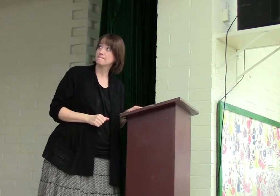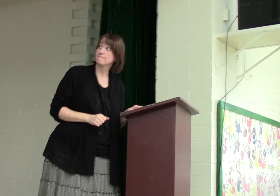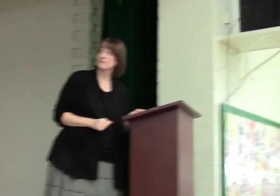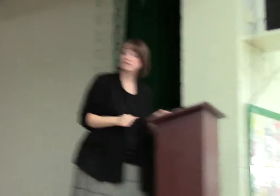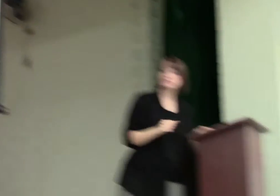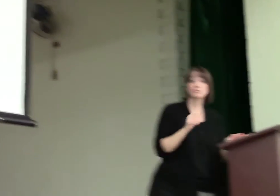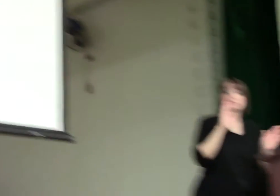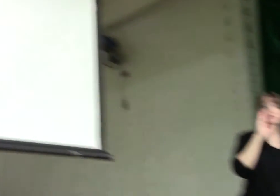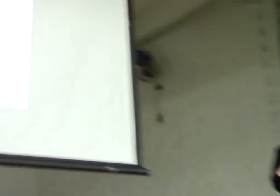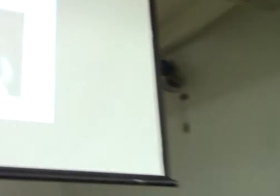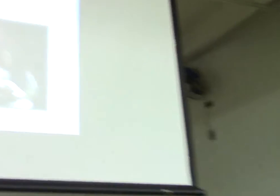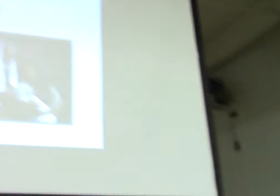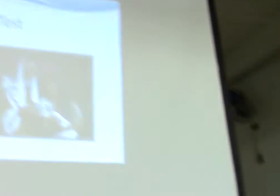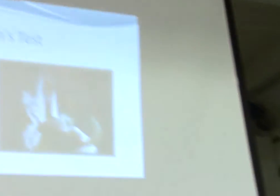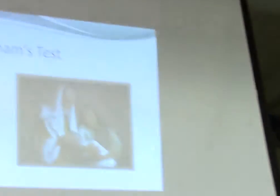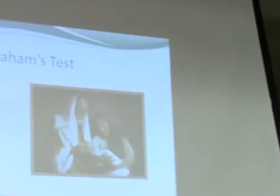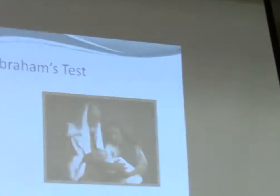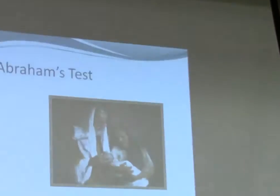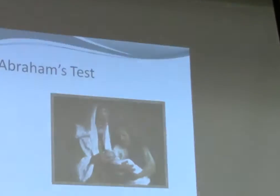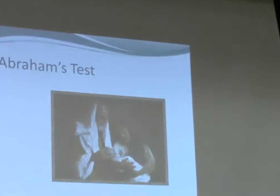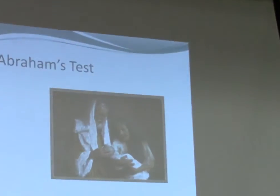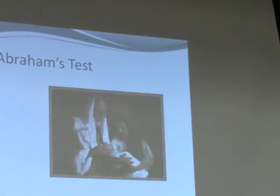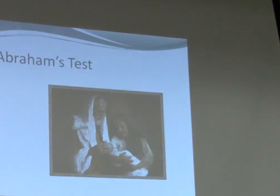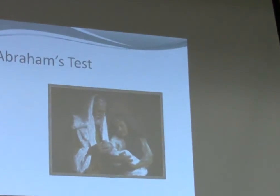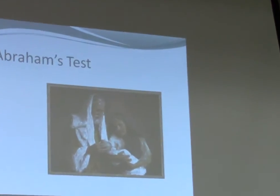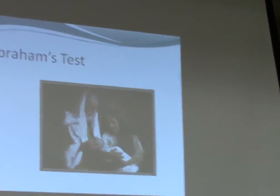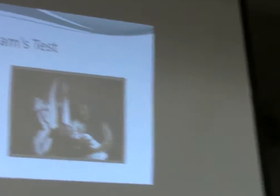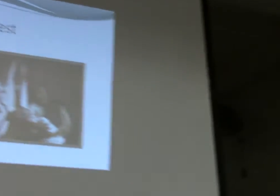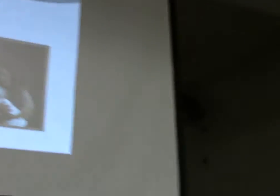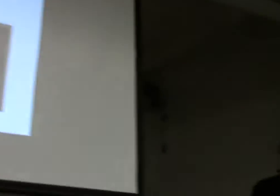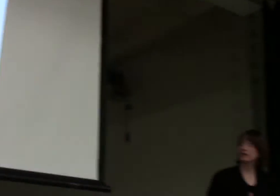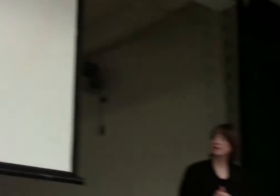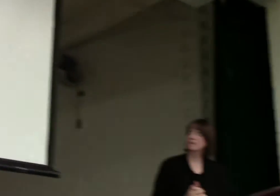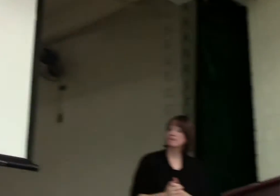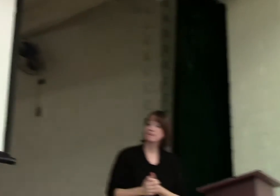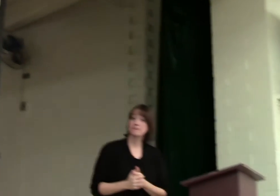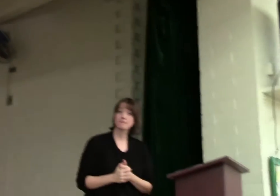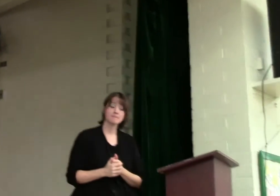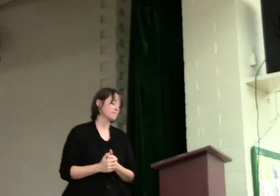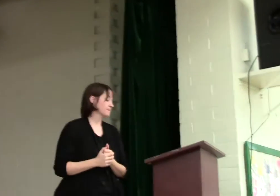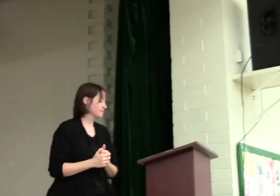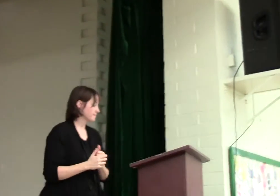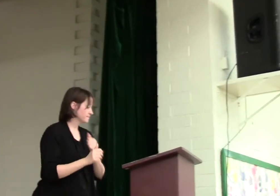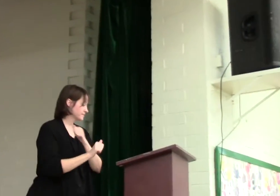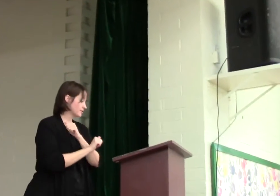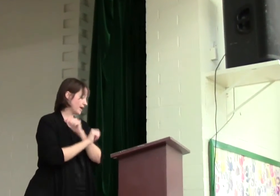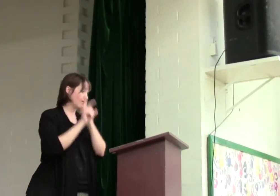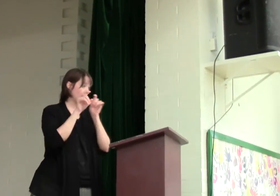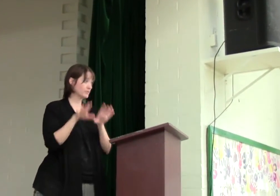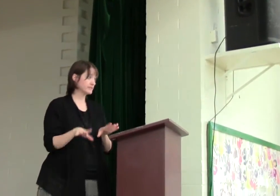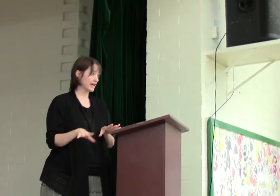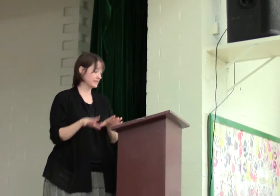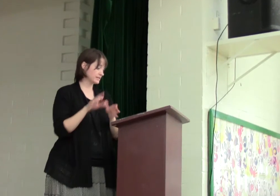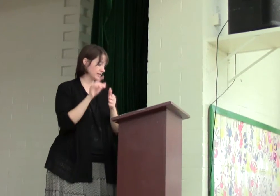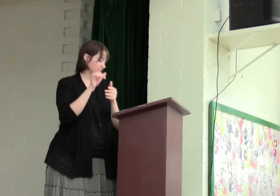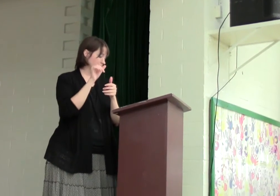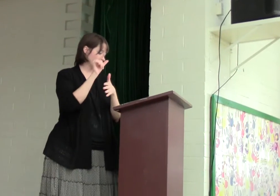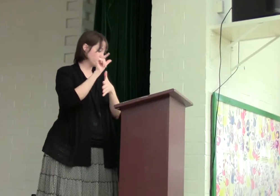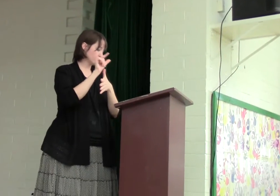So we're going to look at Abraham's test this morning. So Abraham was tested in